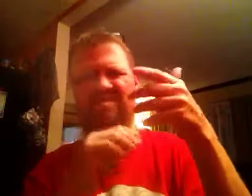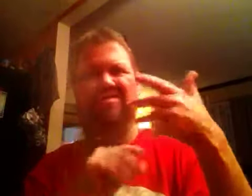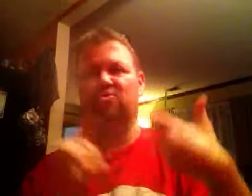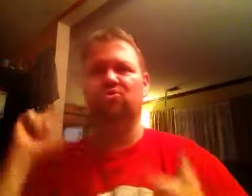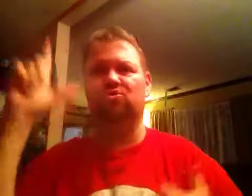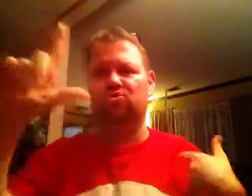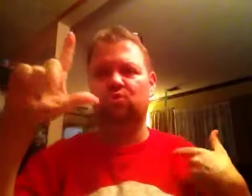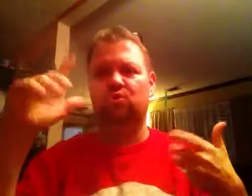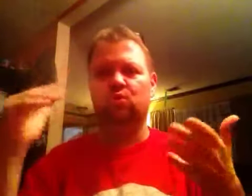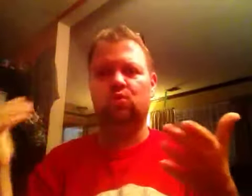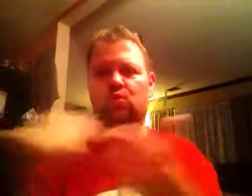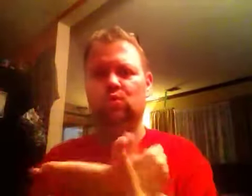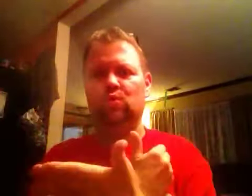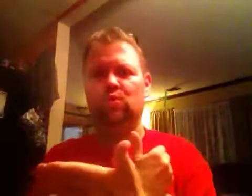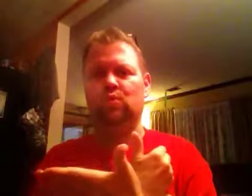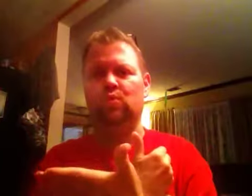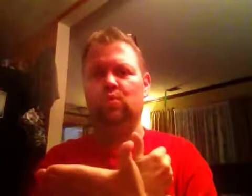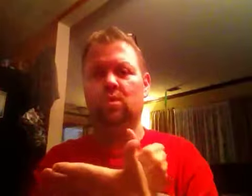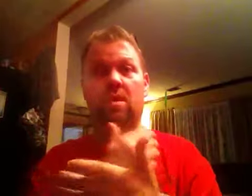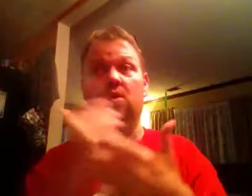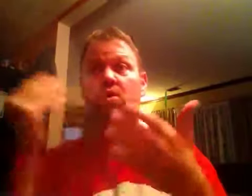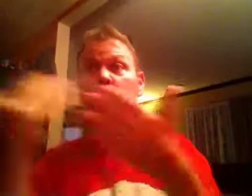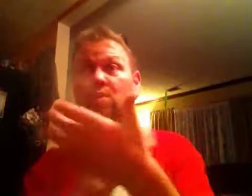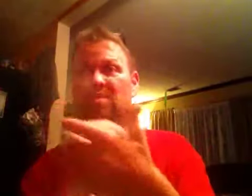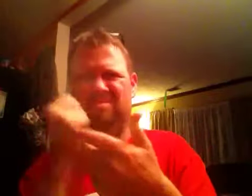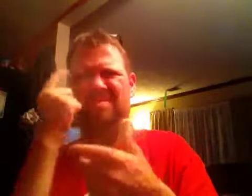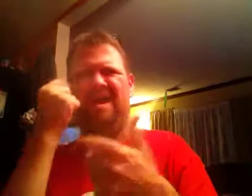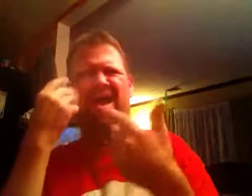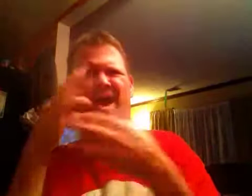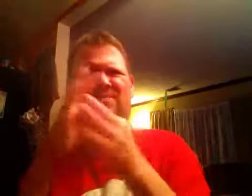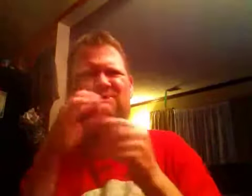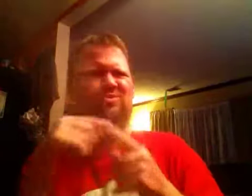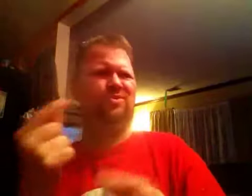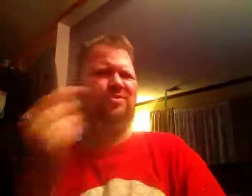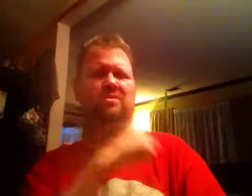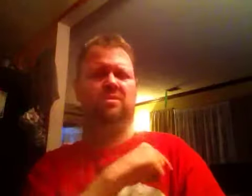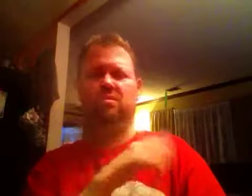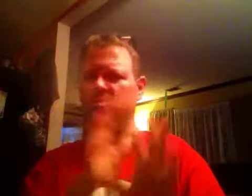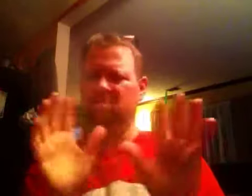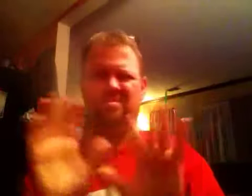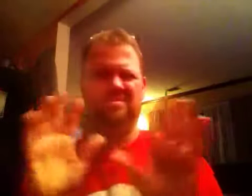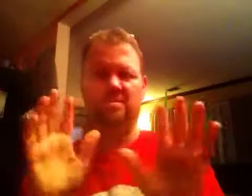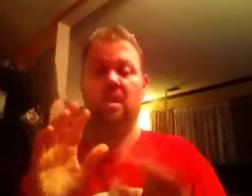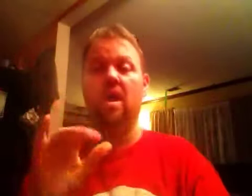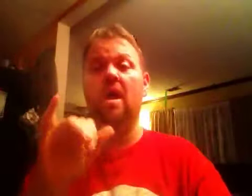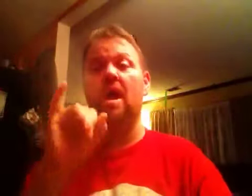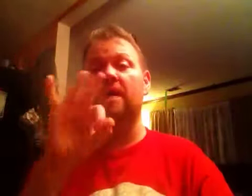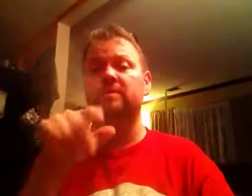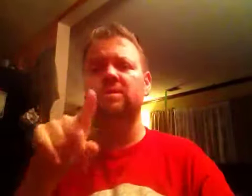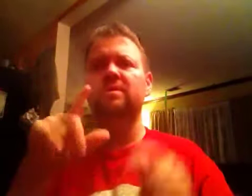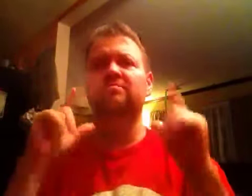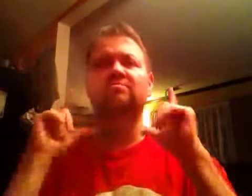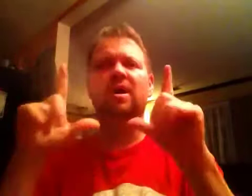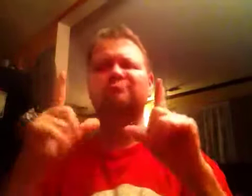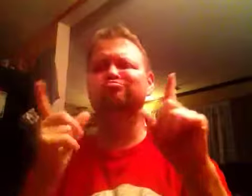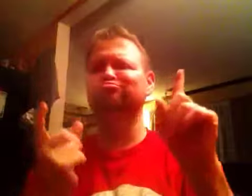But, in the end, it's... In the end, it's just a barrier. A wall.